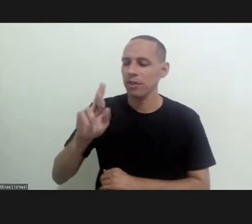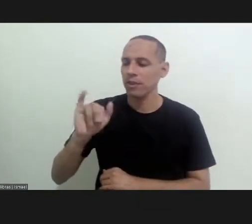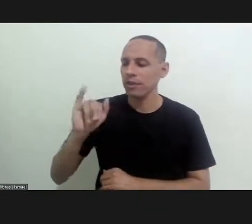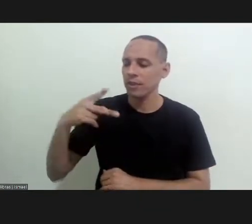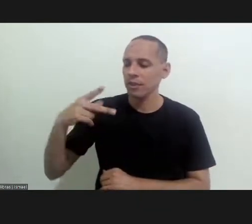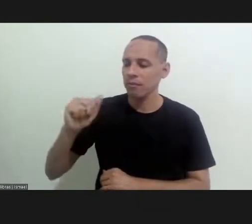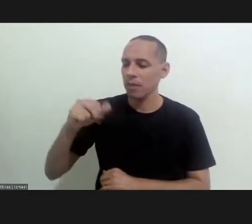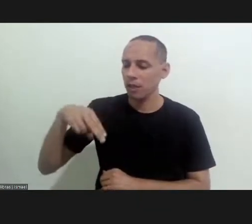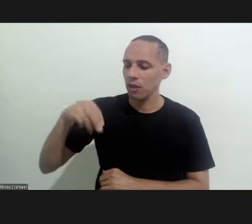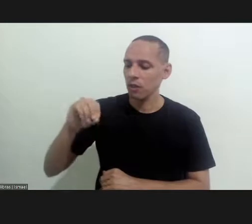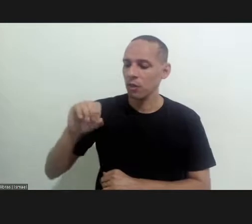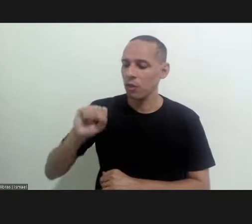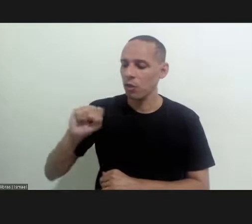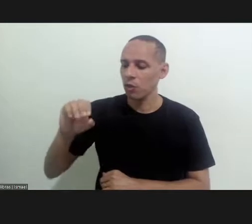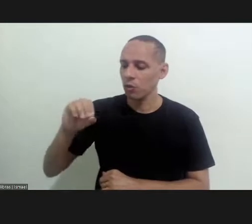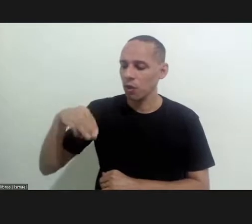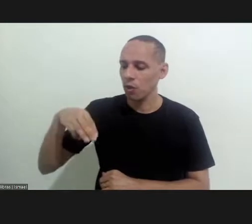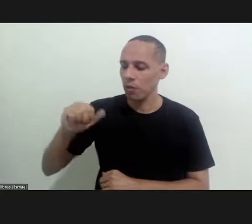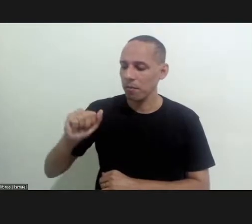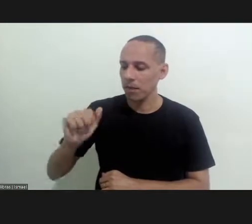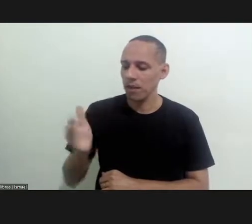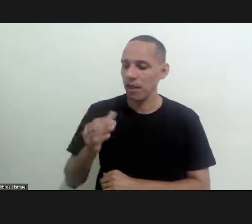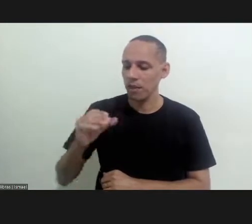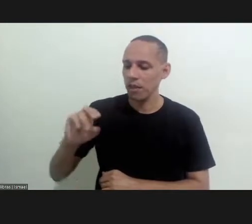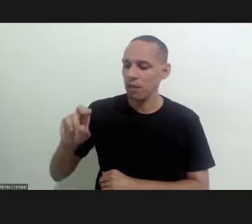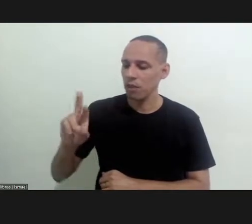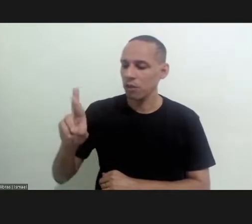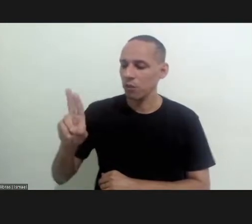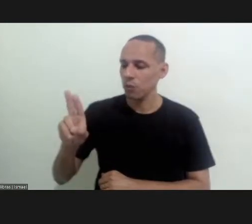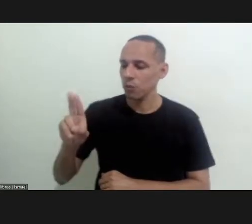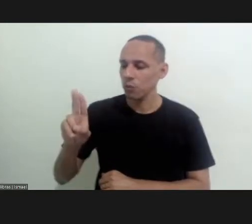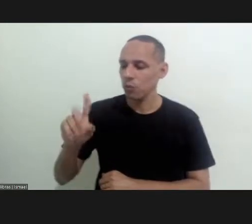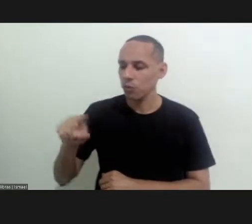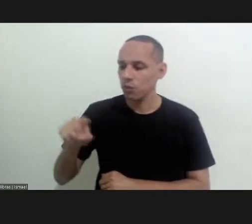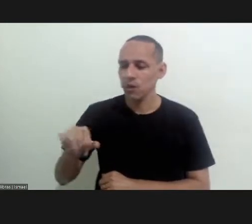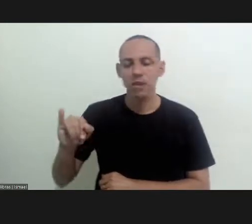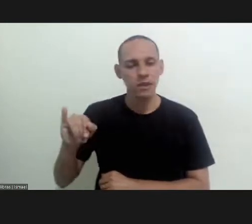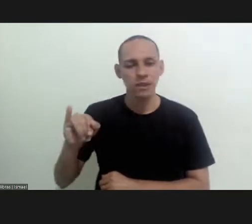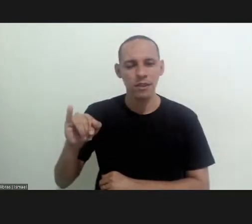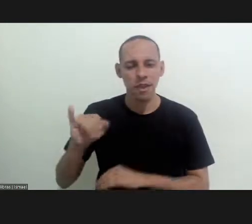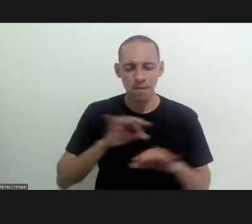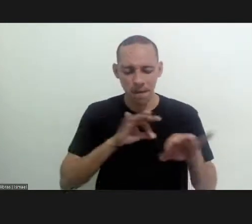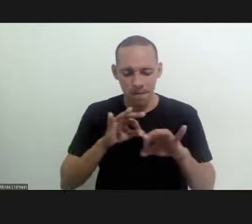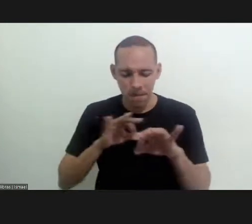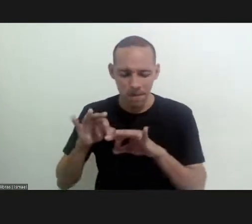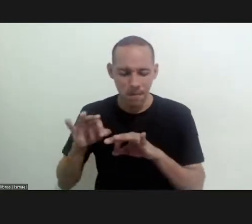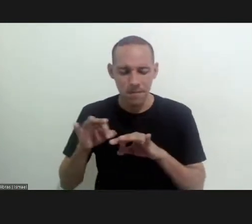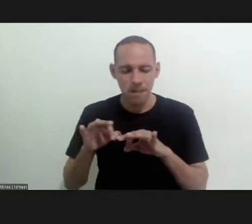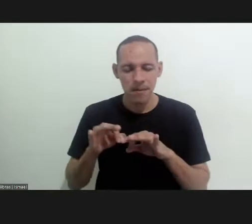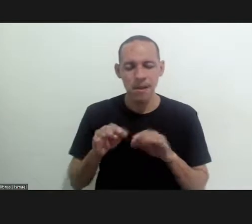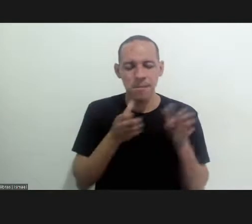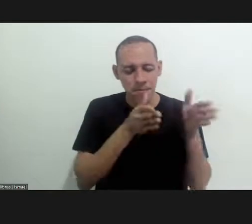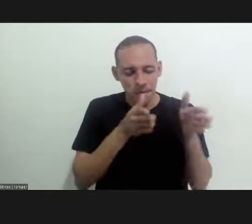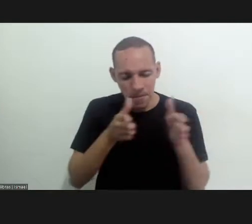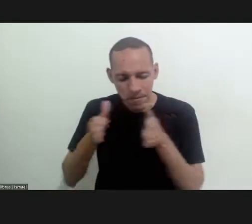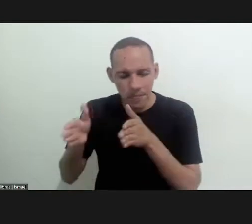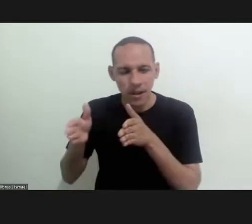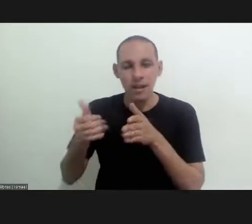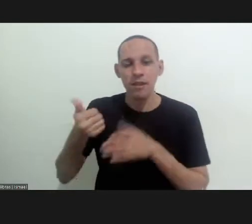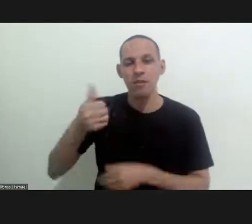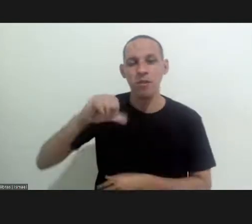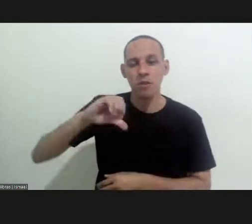this network initially had a first meeting here at fio cruz in 1994 in